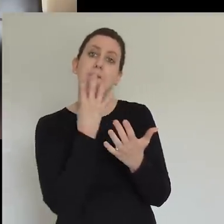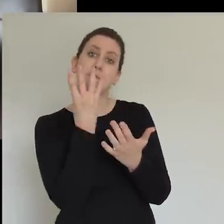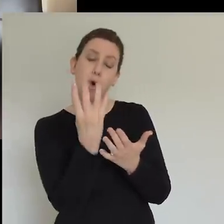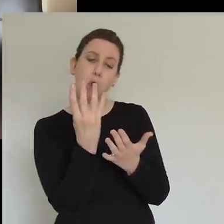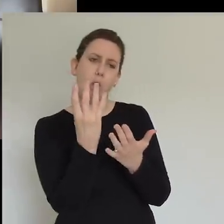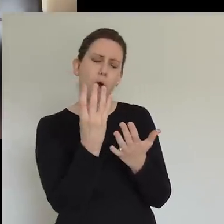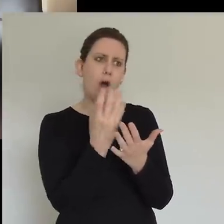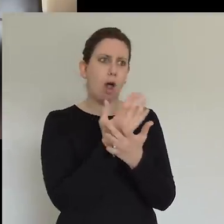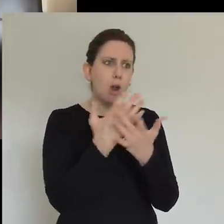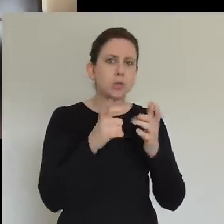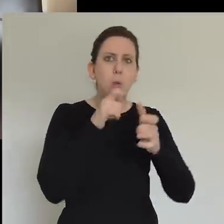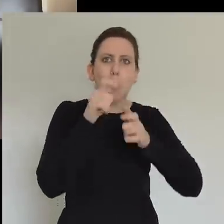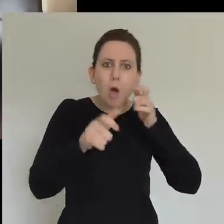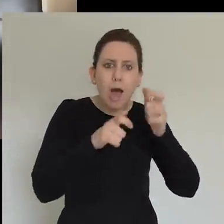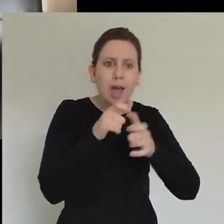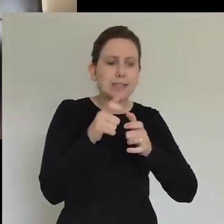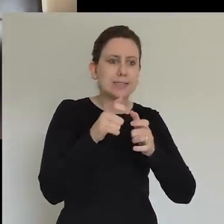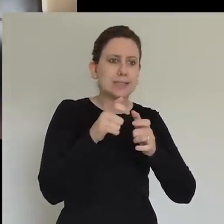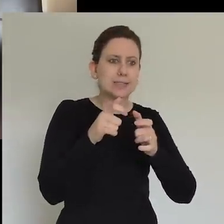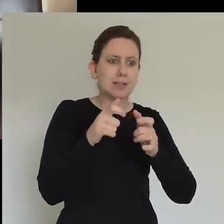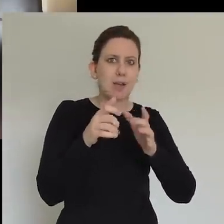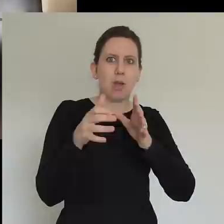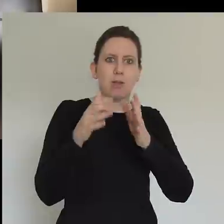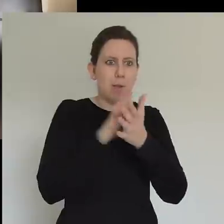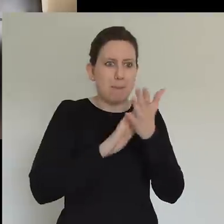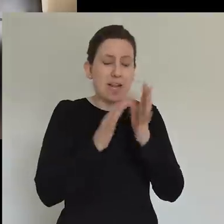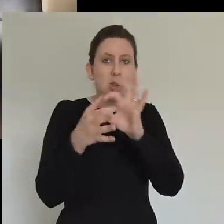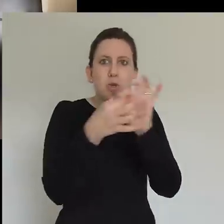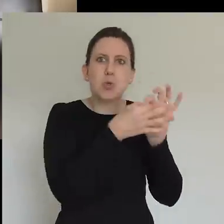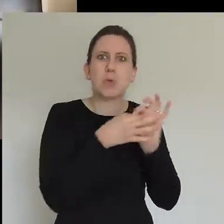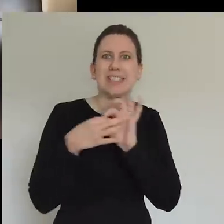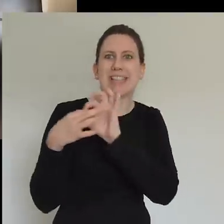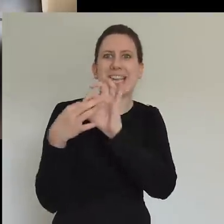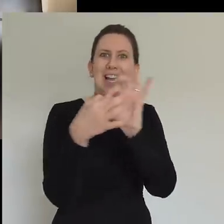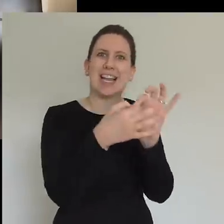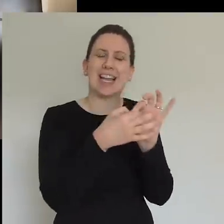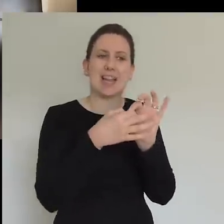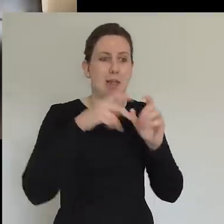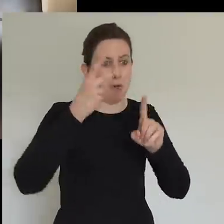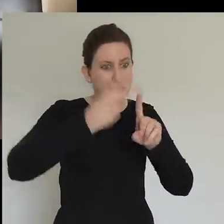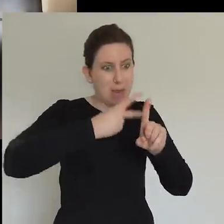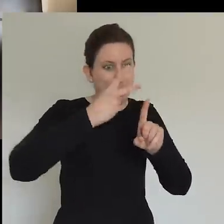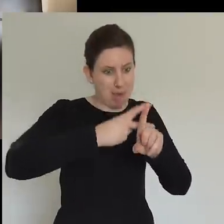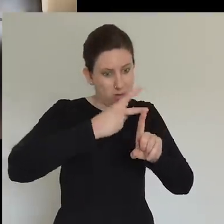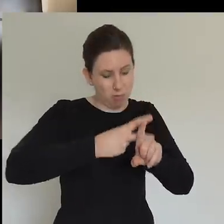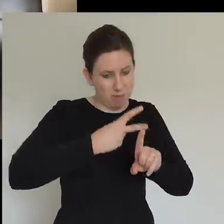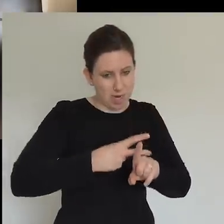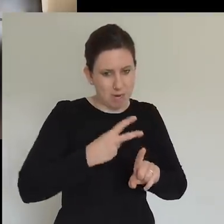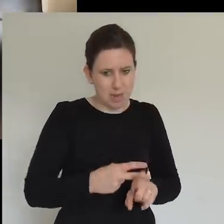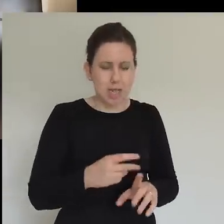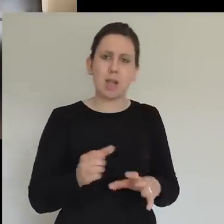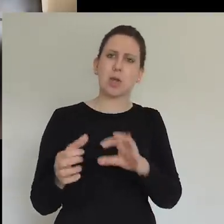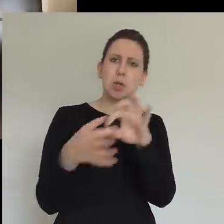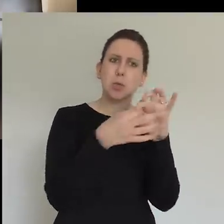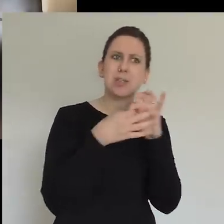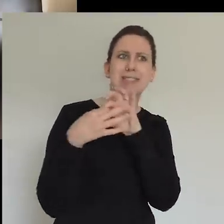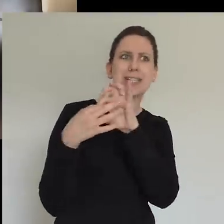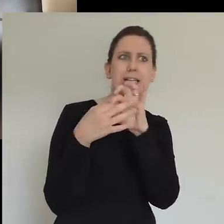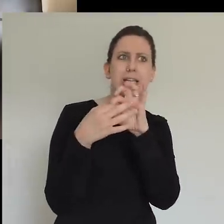recorded in these verses, and they don't make this unity happen by themselves. This is the Spirit of the Living God